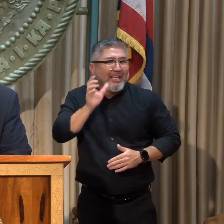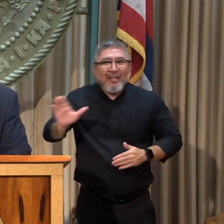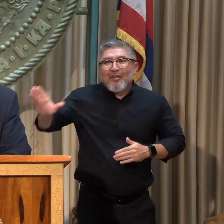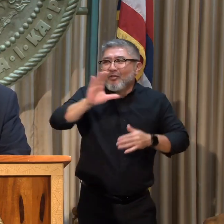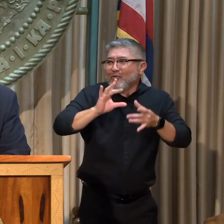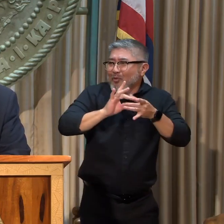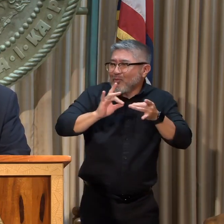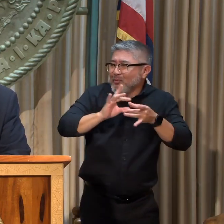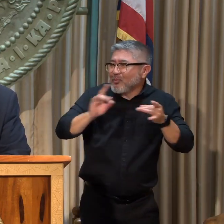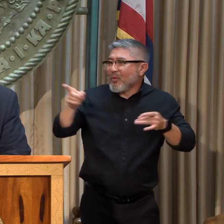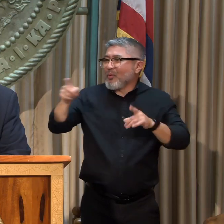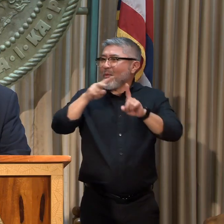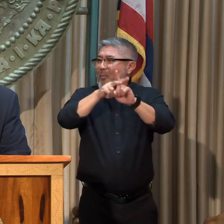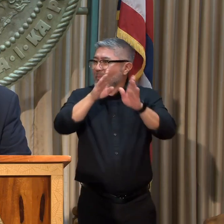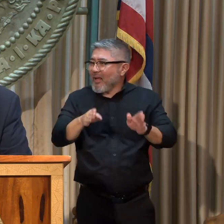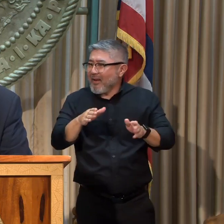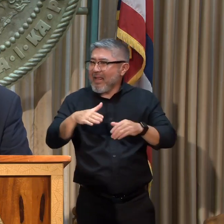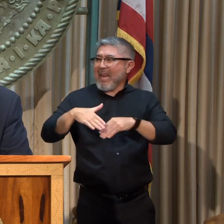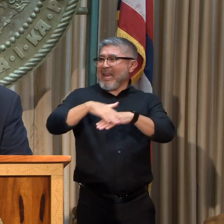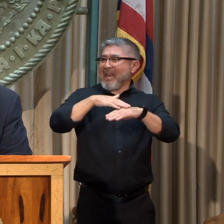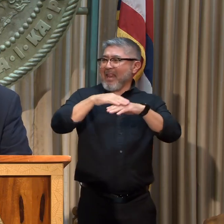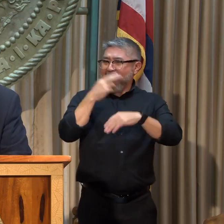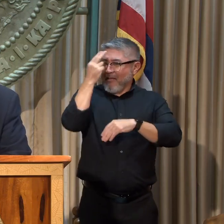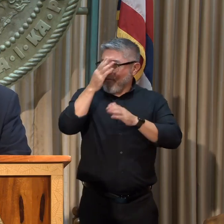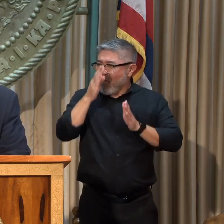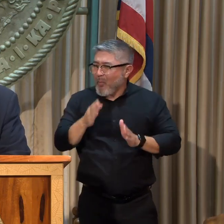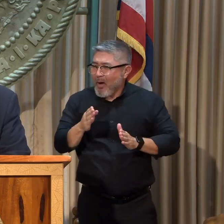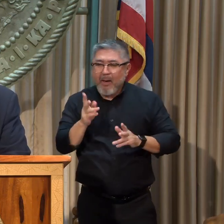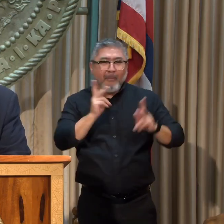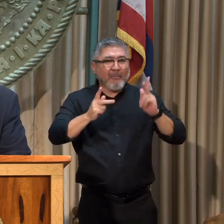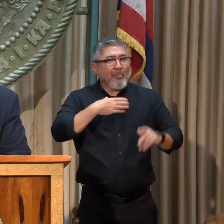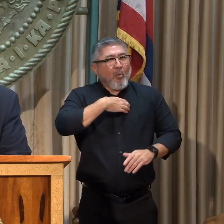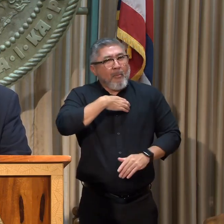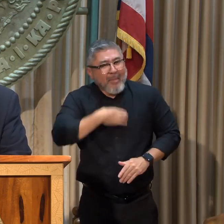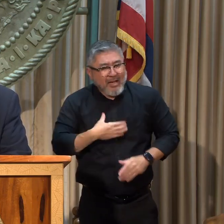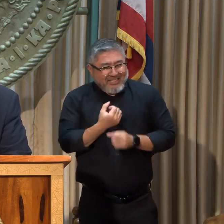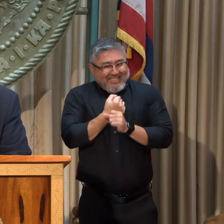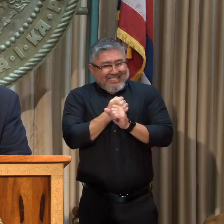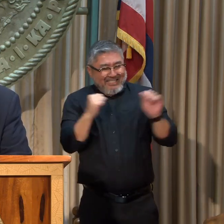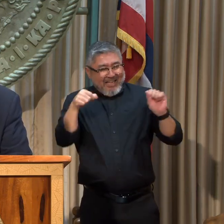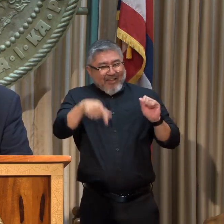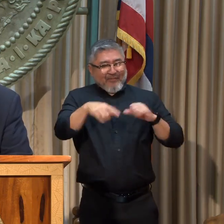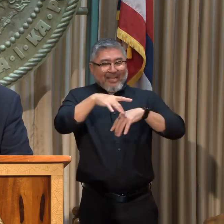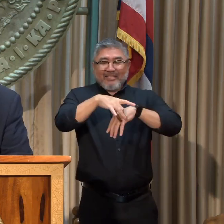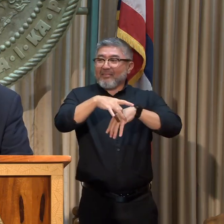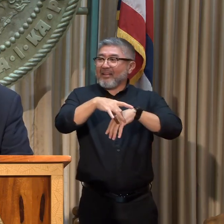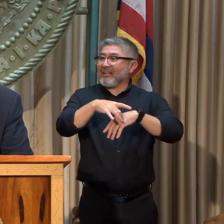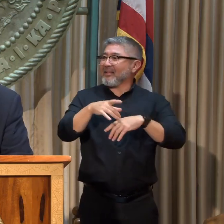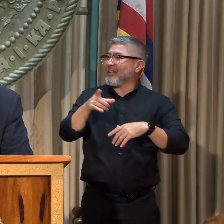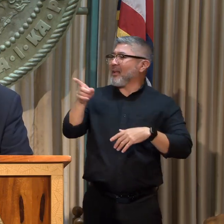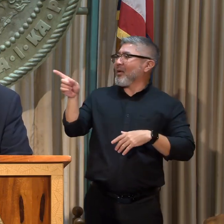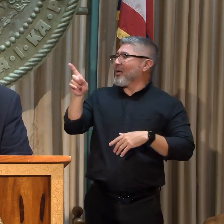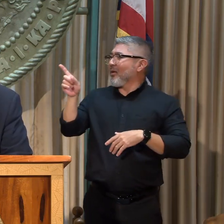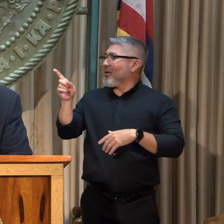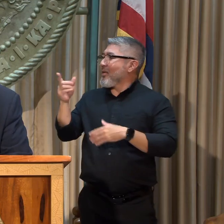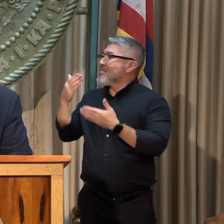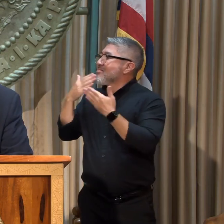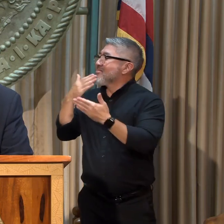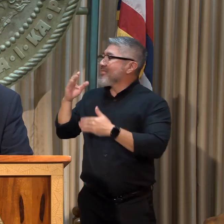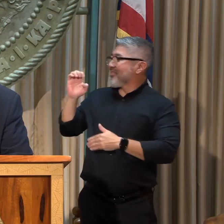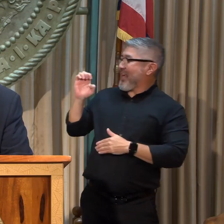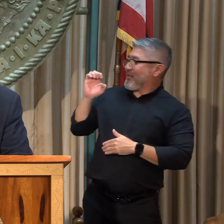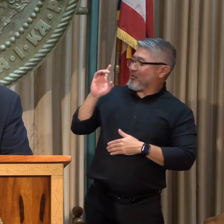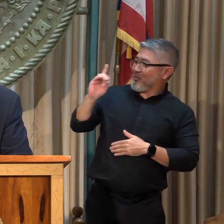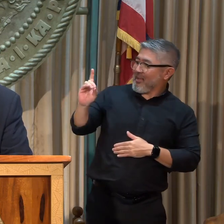Native Hawaiians, and people who are passionate to save this planet. Thank you, Ed. Where's Ed? Right there. Thank you for